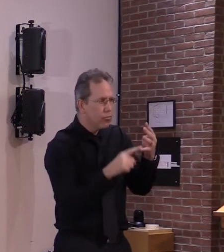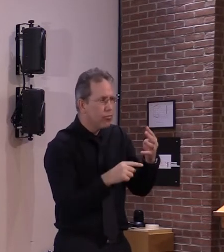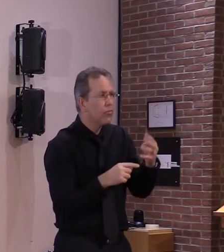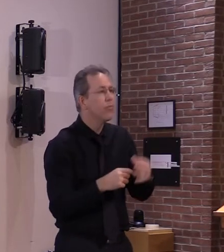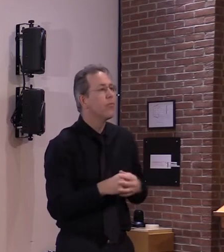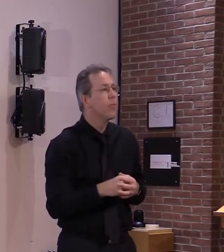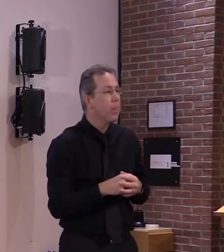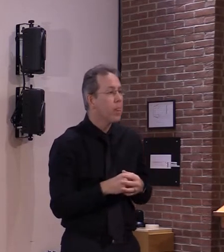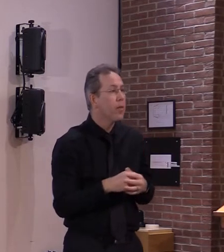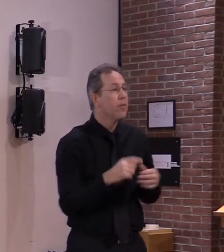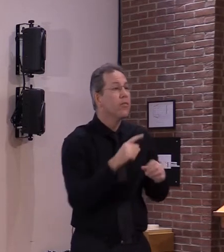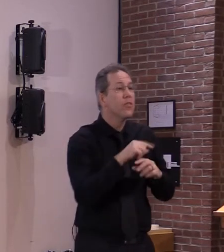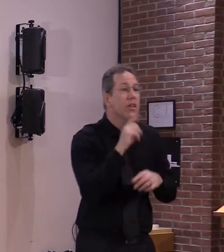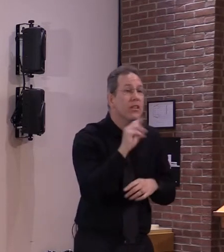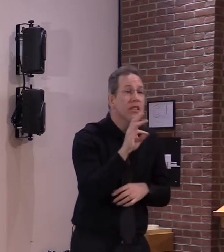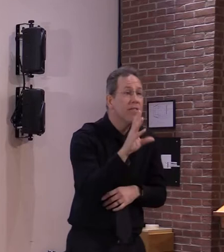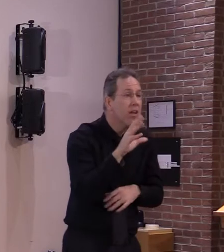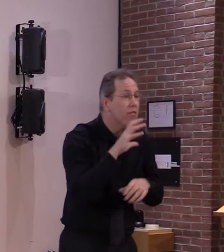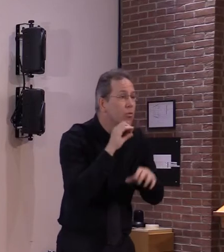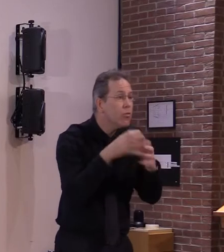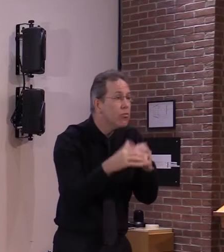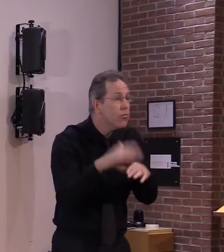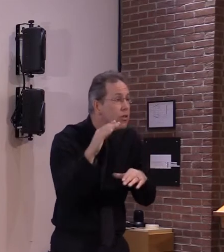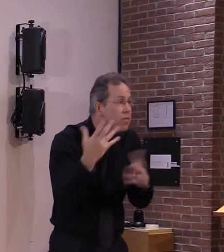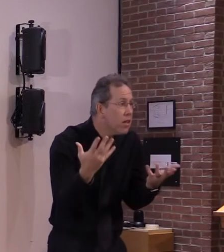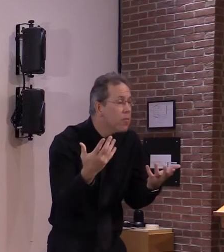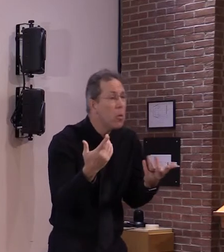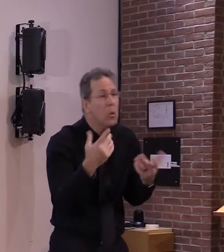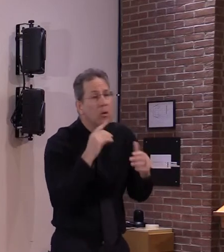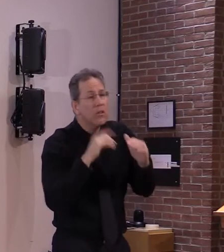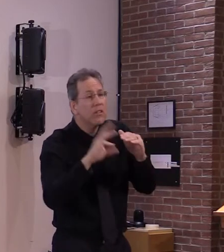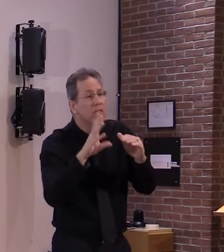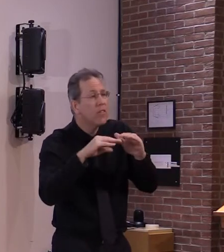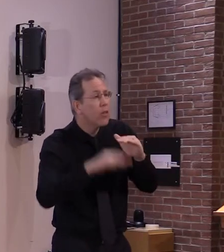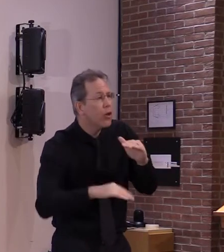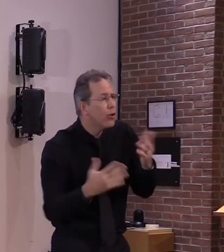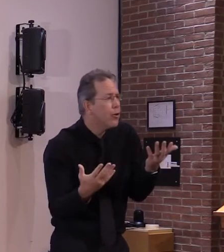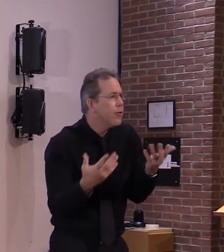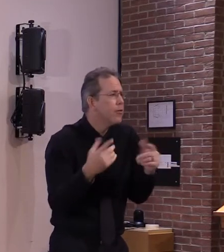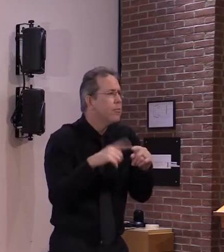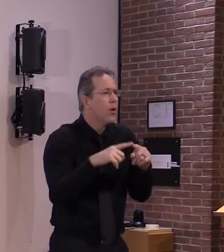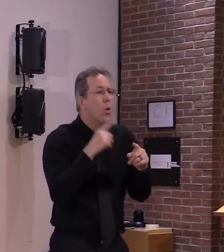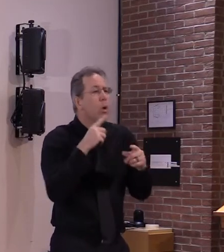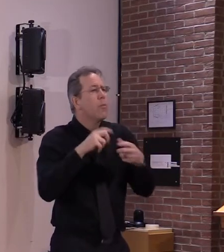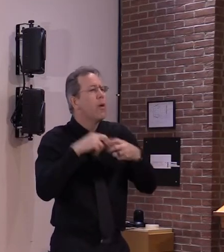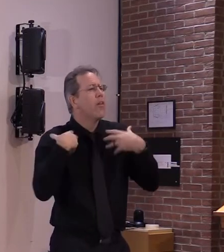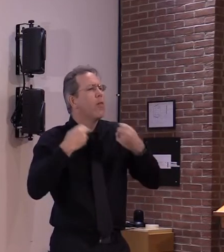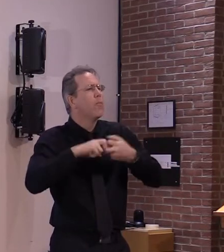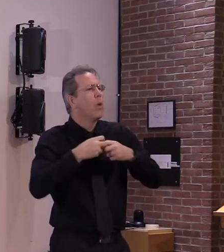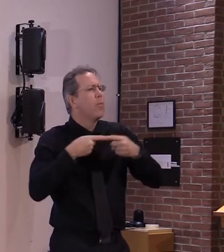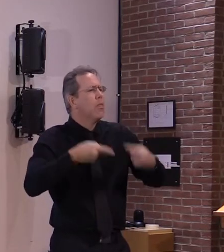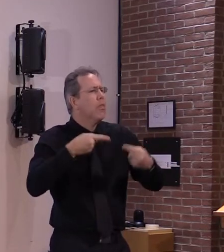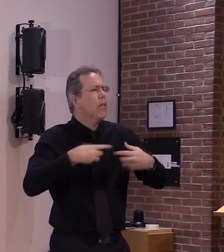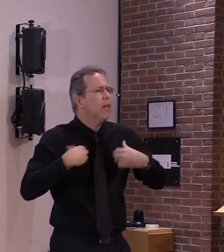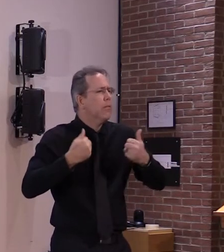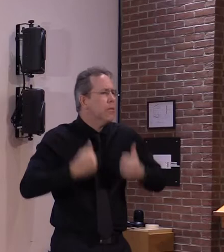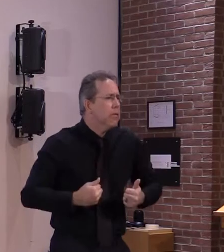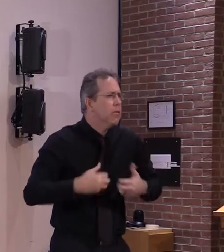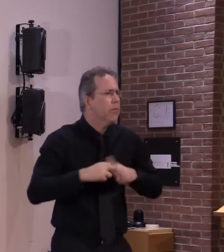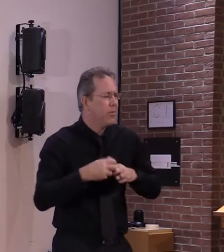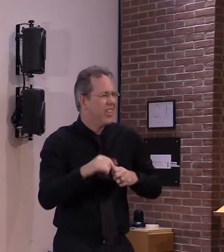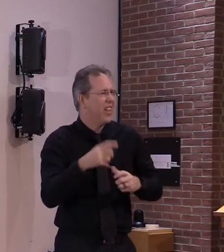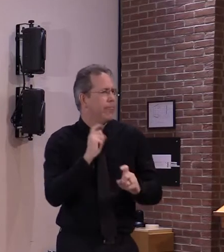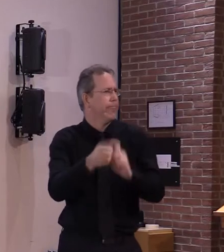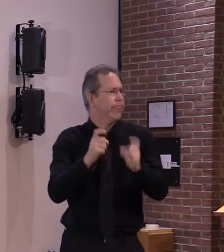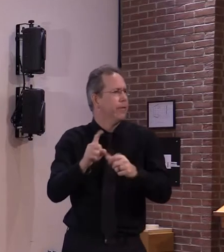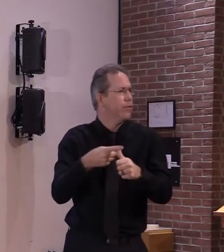with chronic or immune compromising conditions and frontline workers for